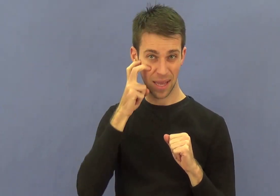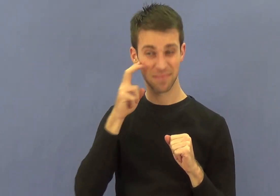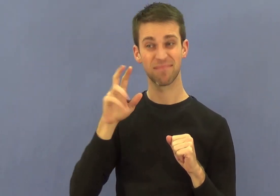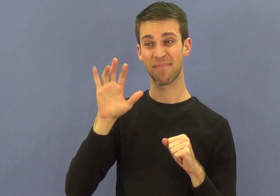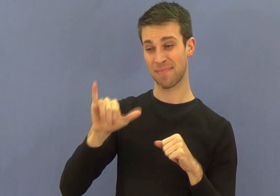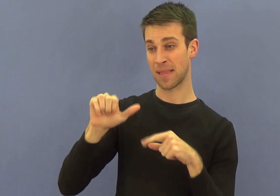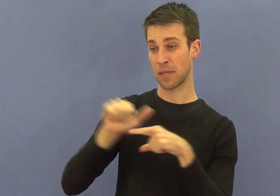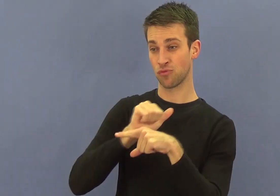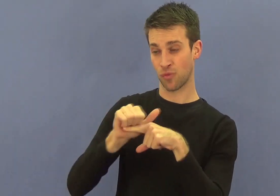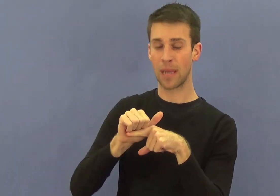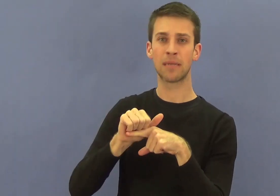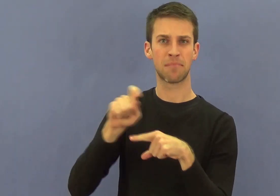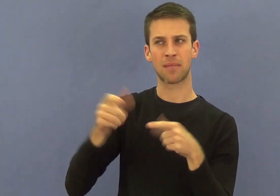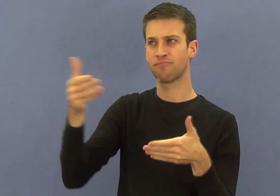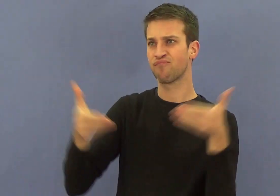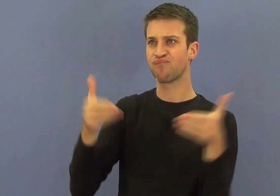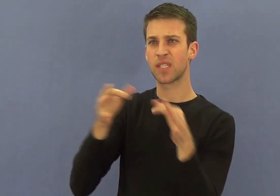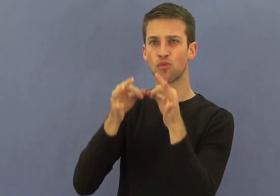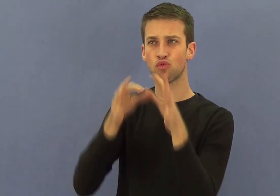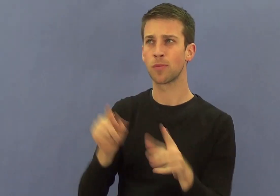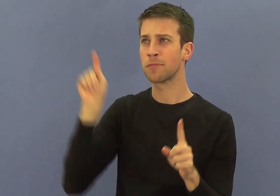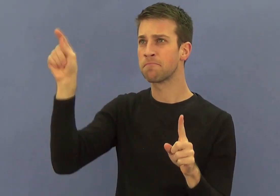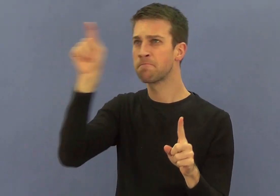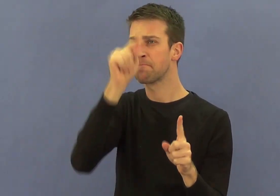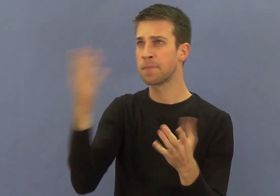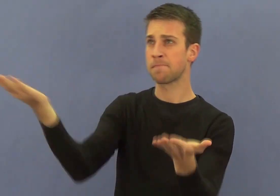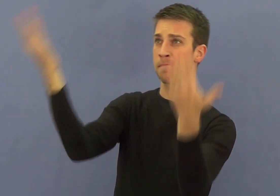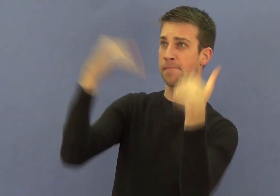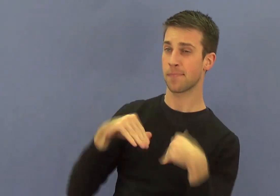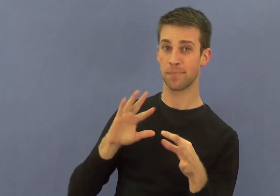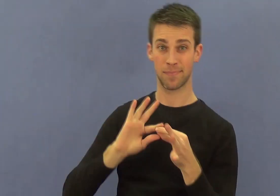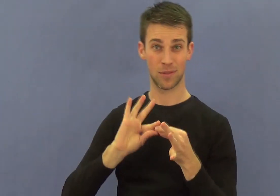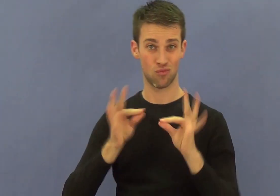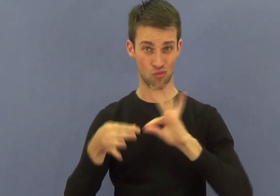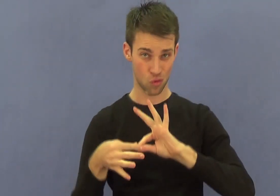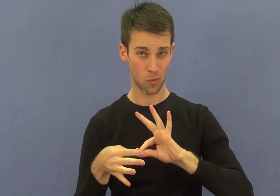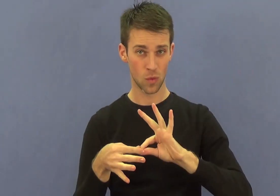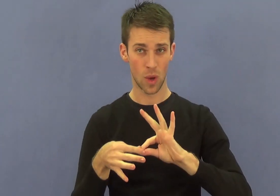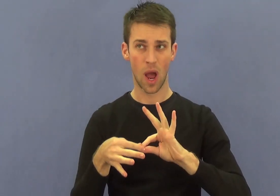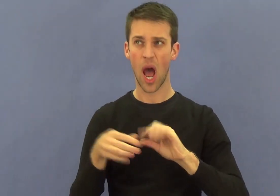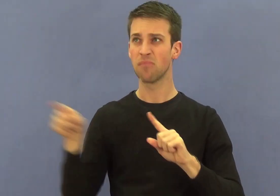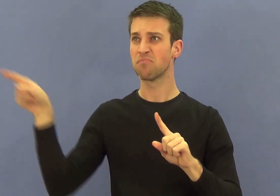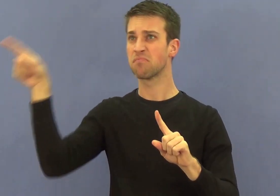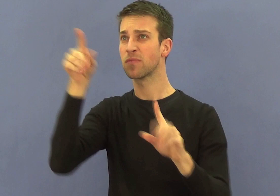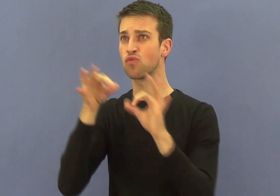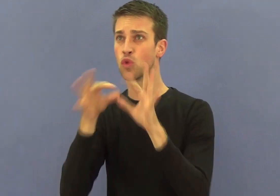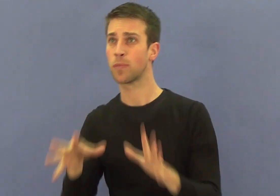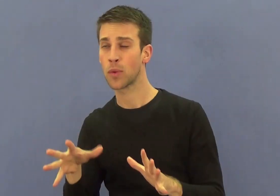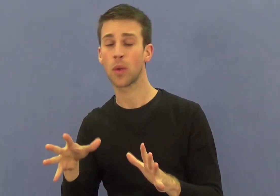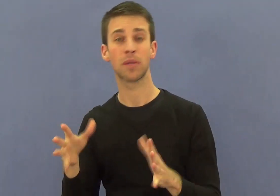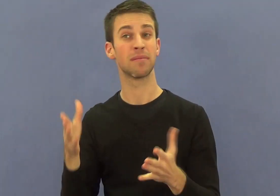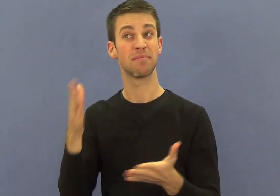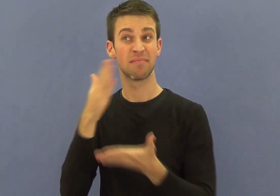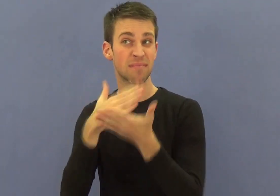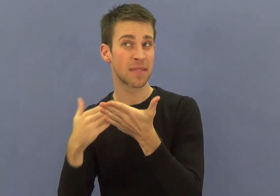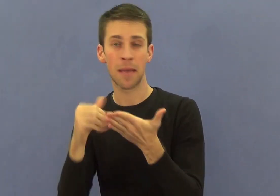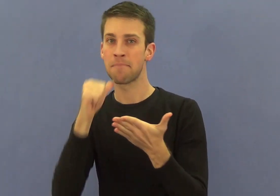of technical signs and concepts. Having received such great feedback from participants